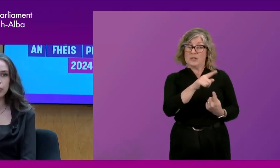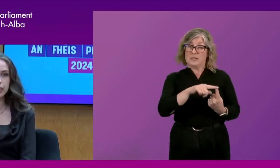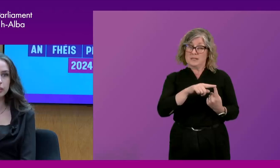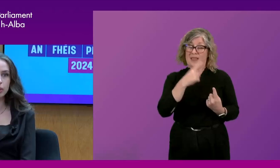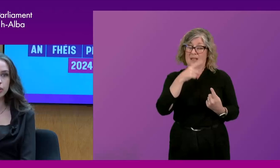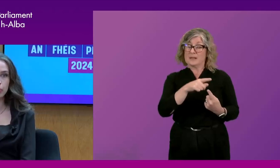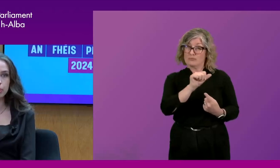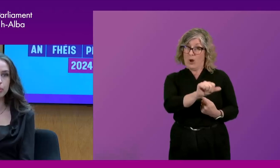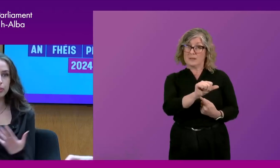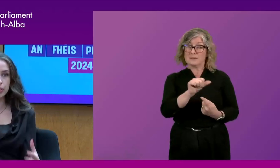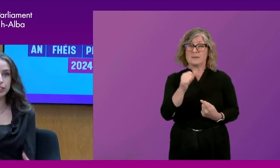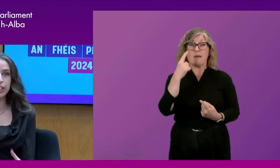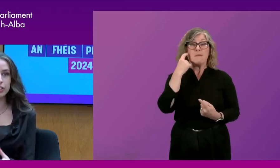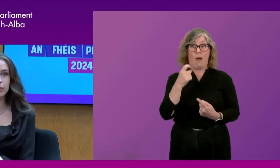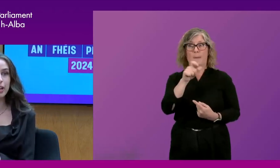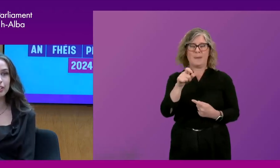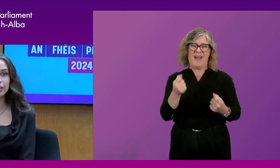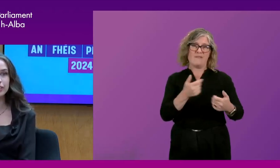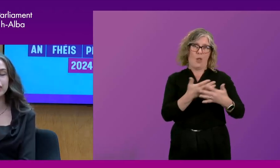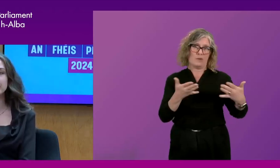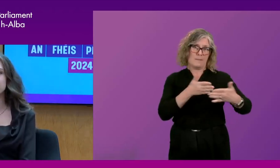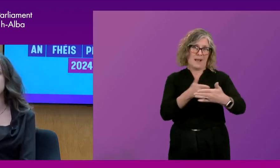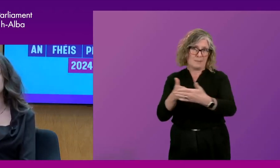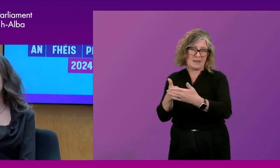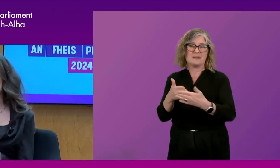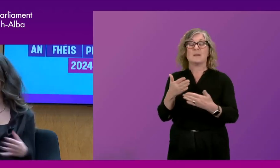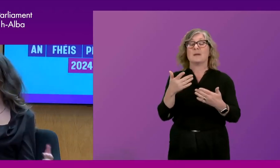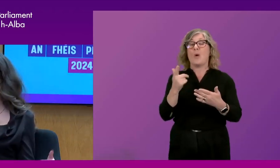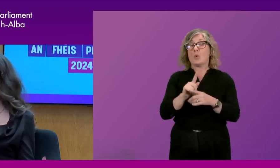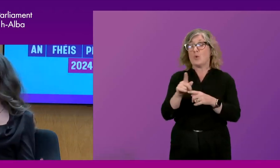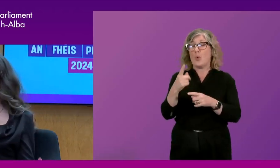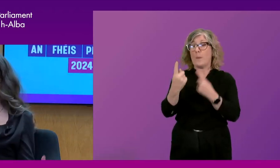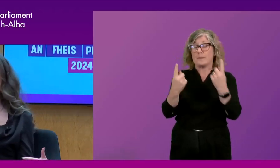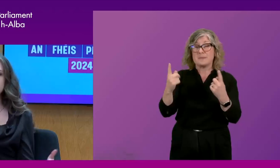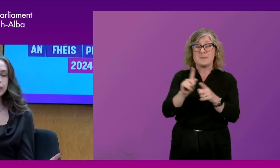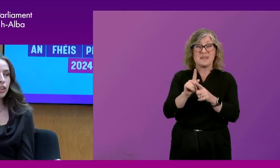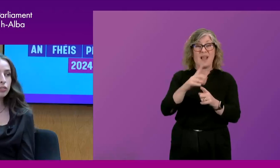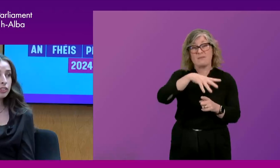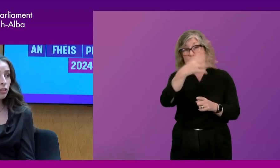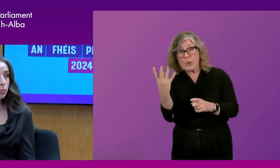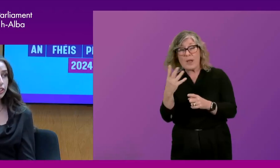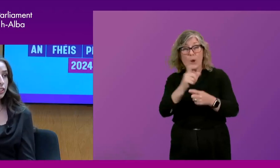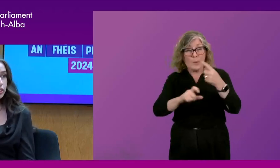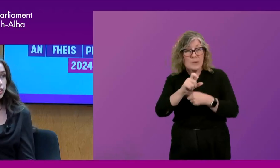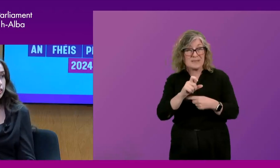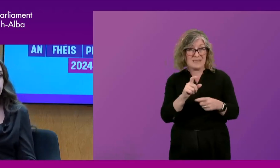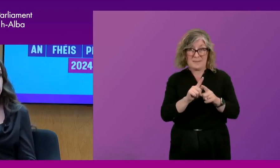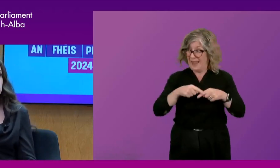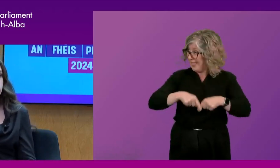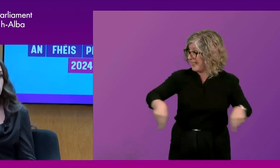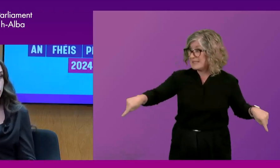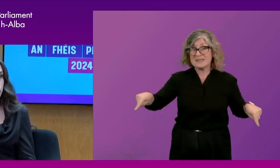young people face, but young people of intersectional backgrounds face. Um, this panel in itself is not particularly